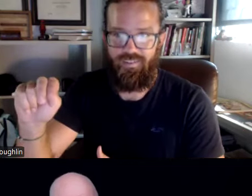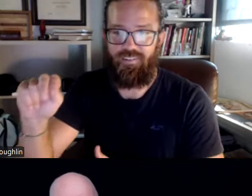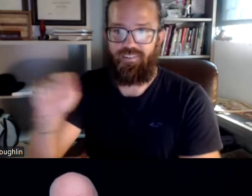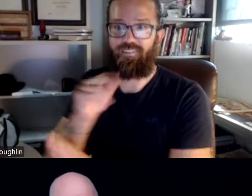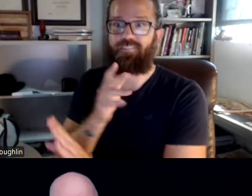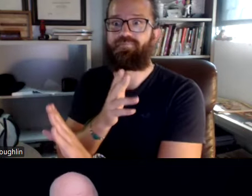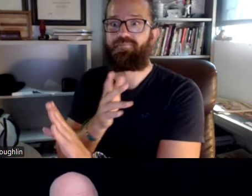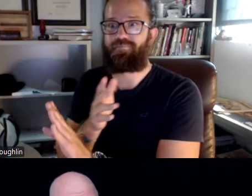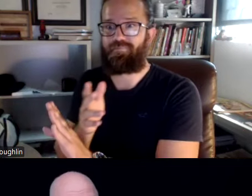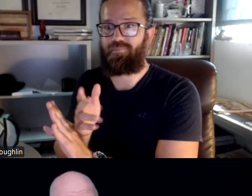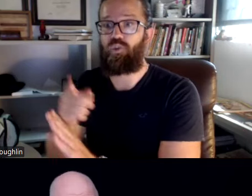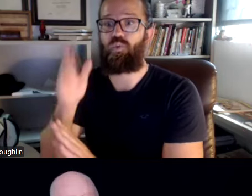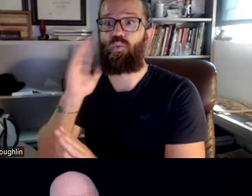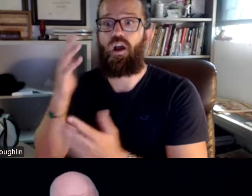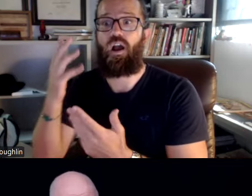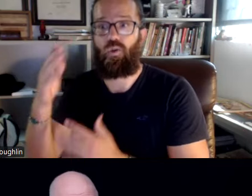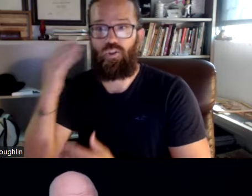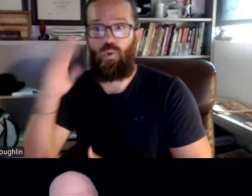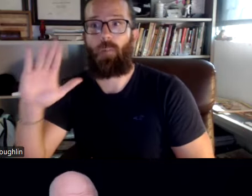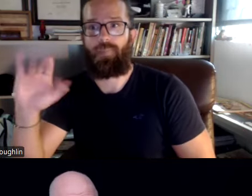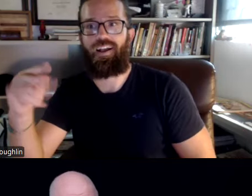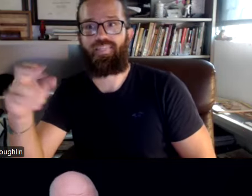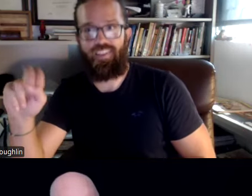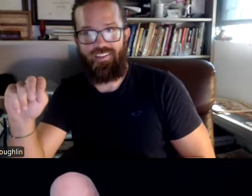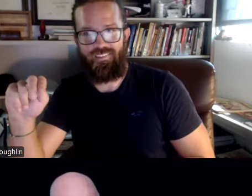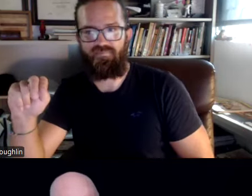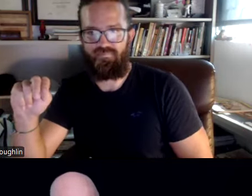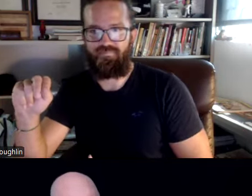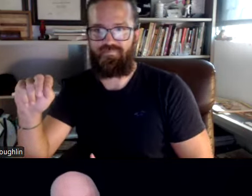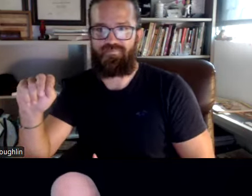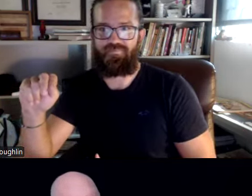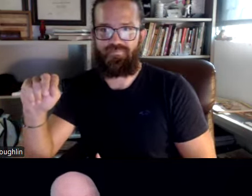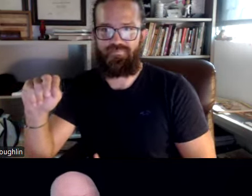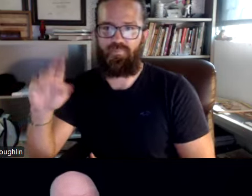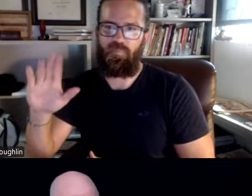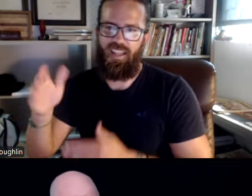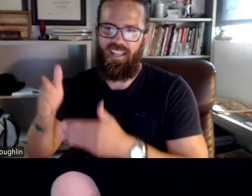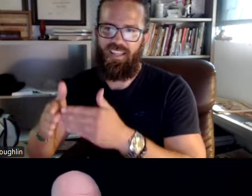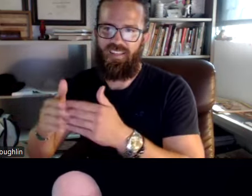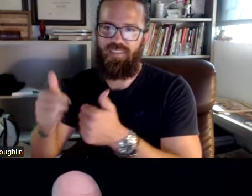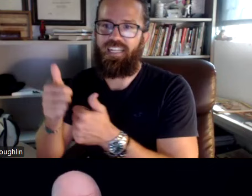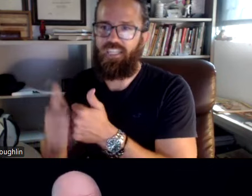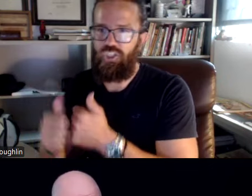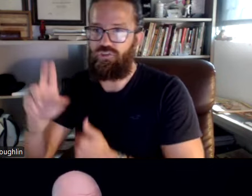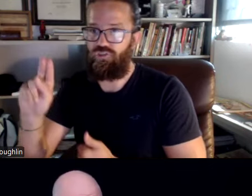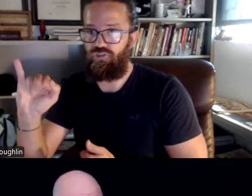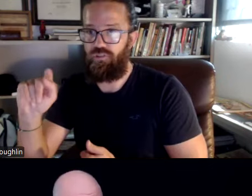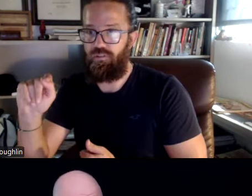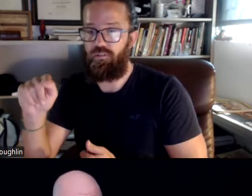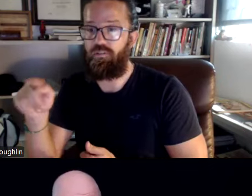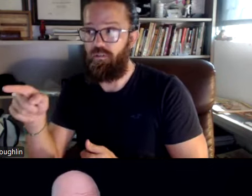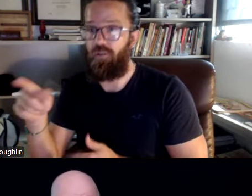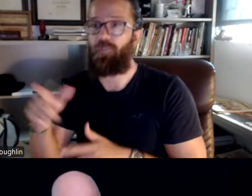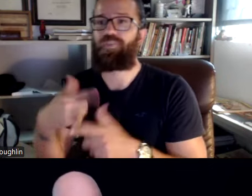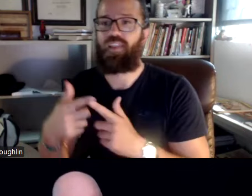know by then, you're going to know by then, these things, by the end of